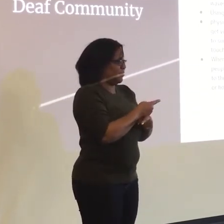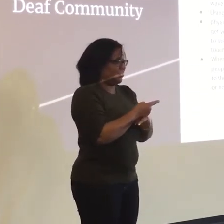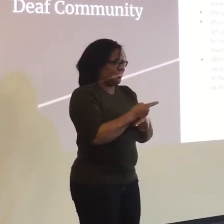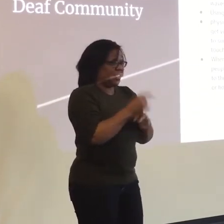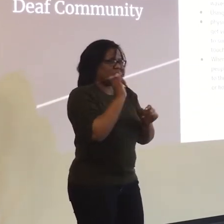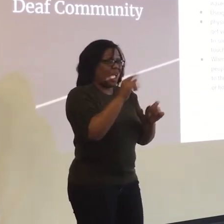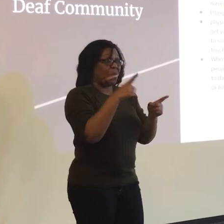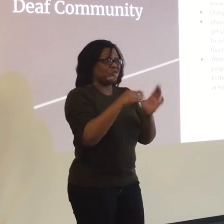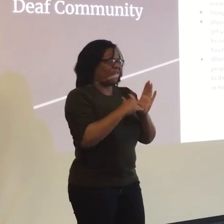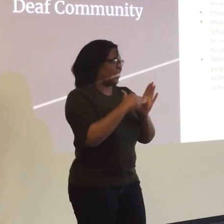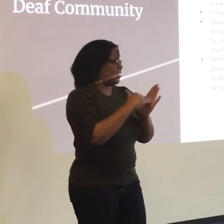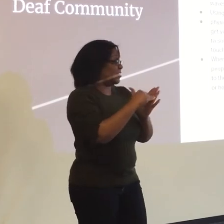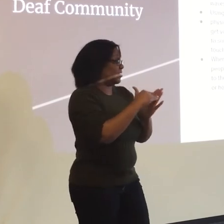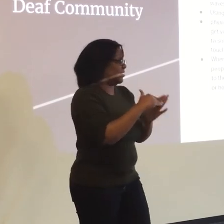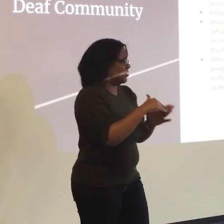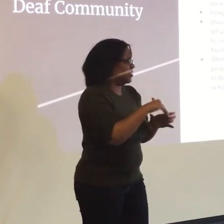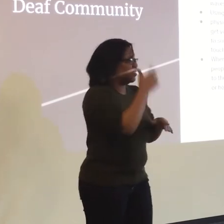Right. That happens often.